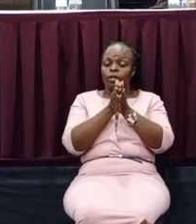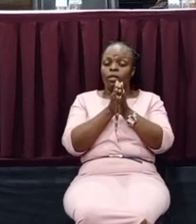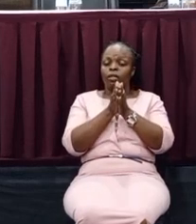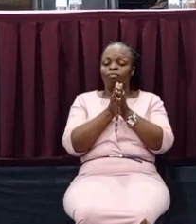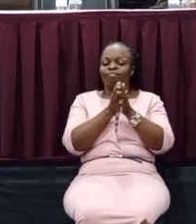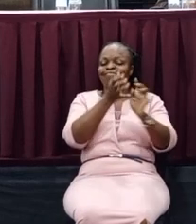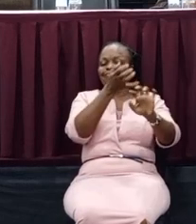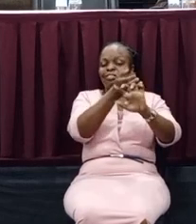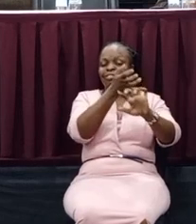the logs.